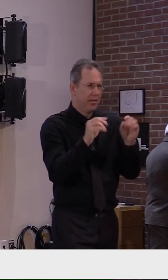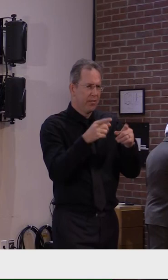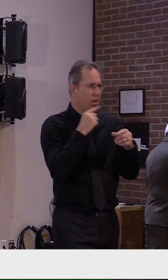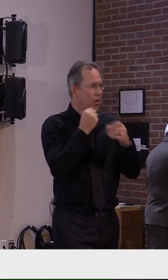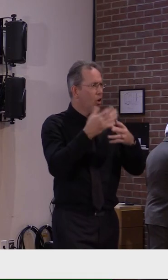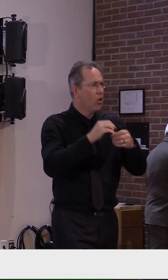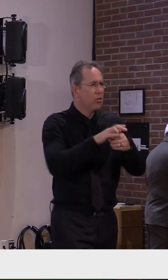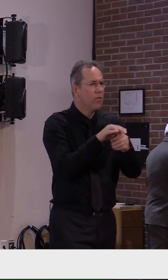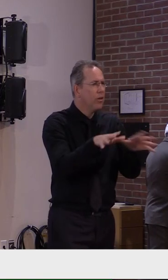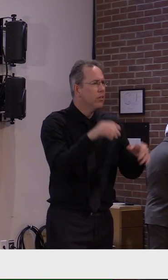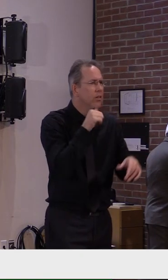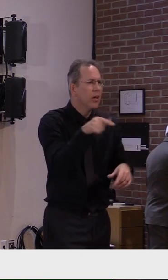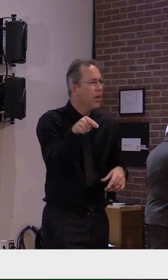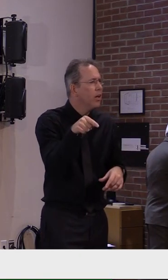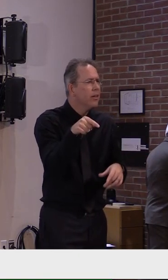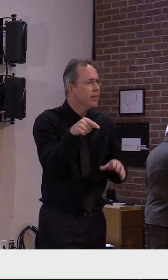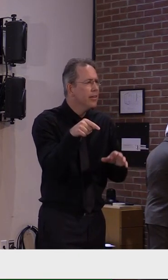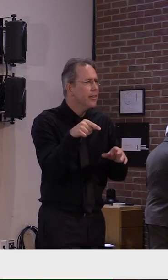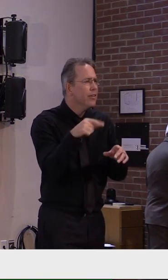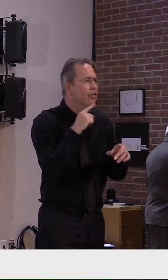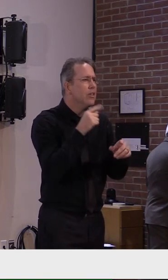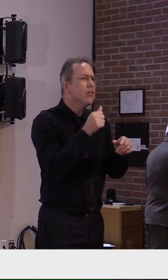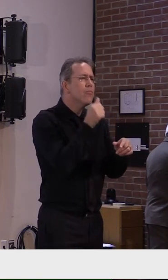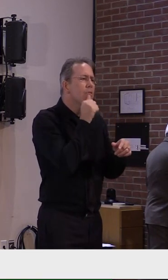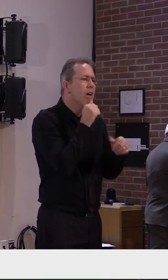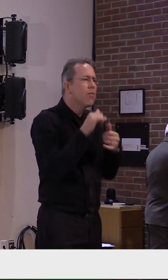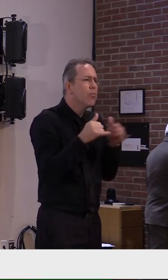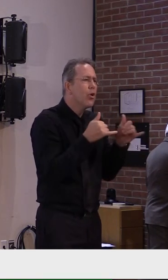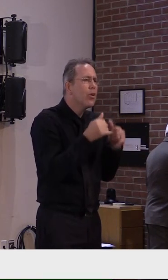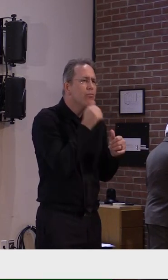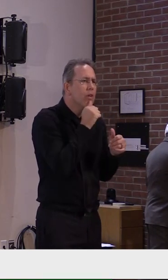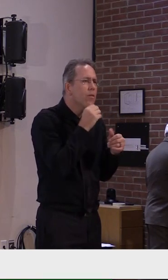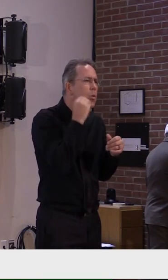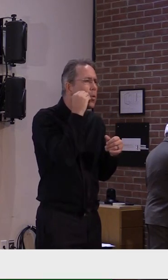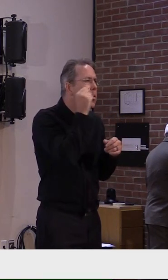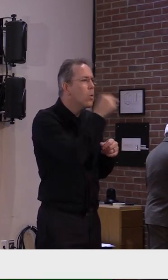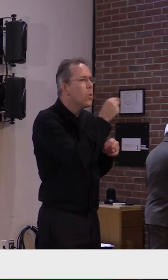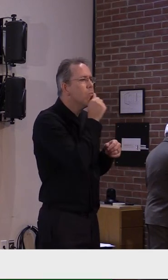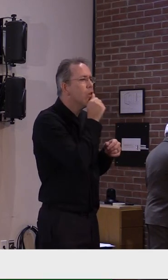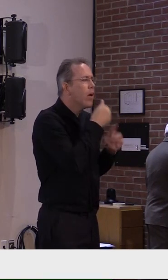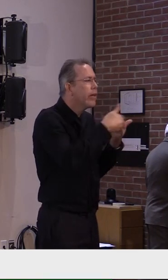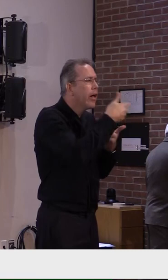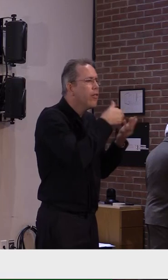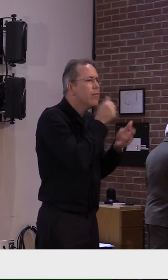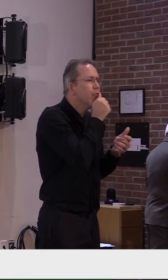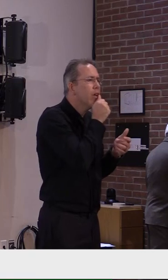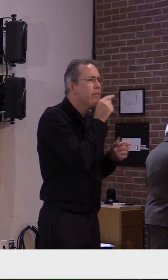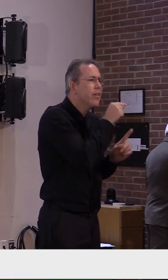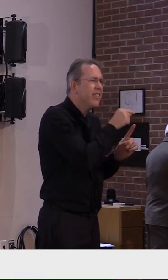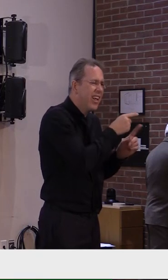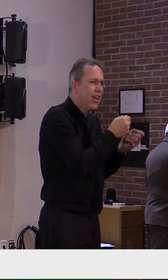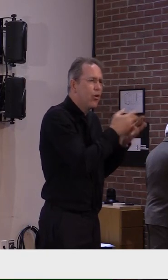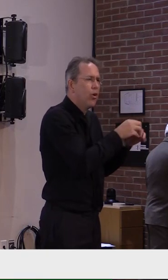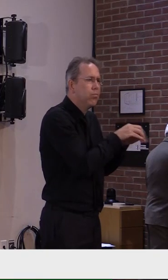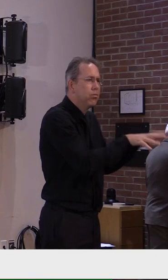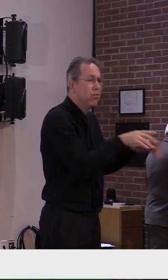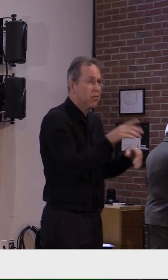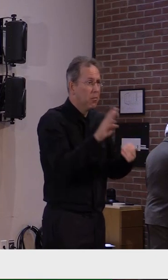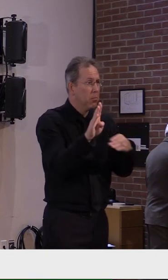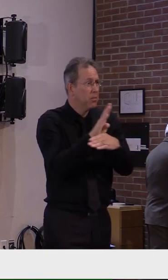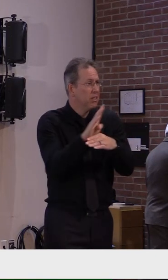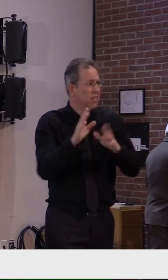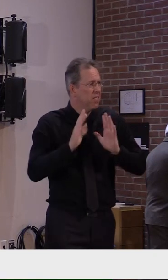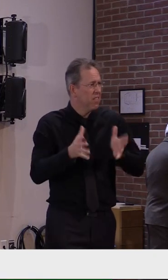are open at this point in time. That's not the problem. It's the social gatherings that are the problem right now. So